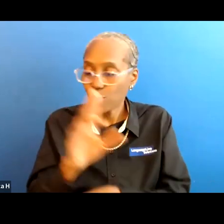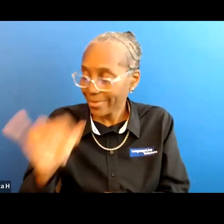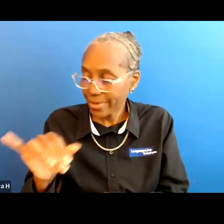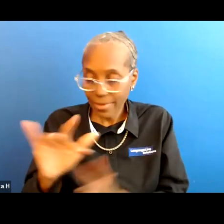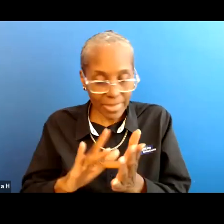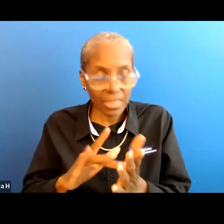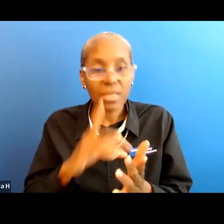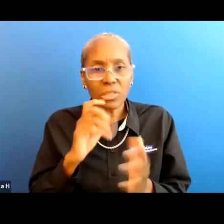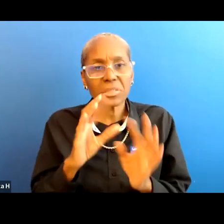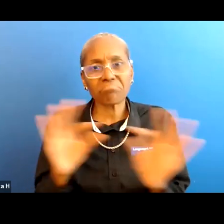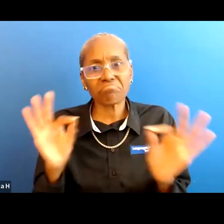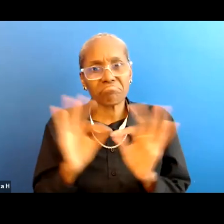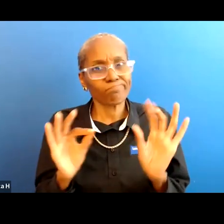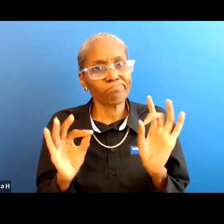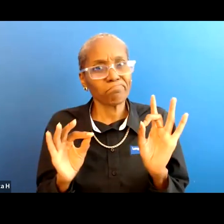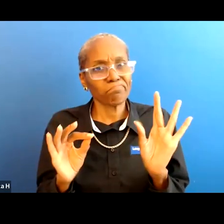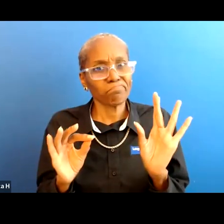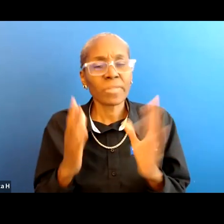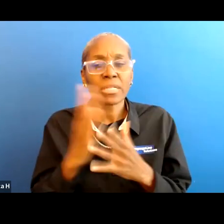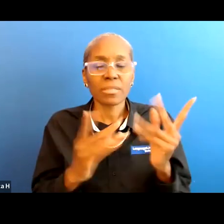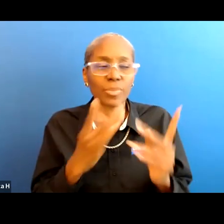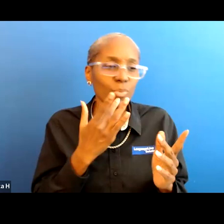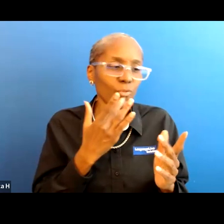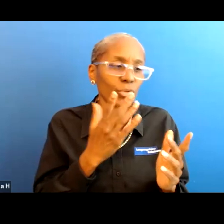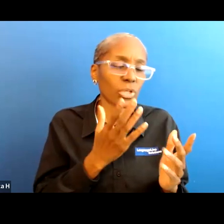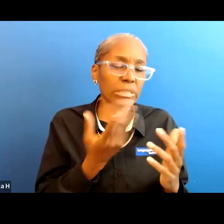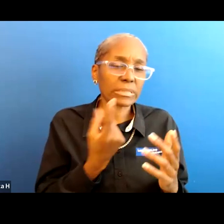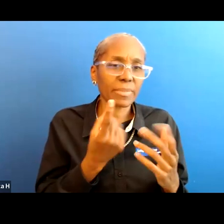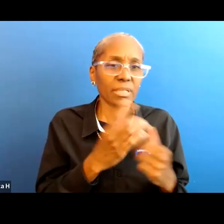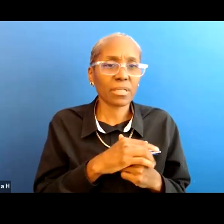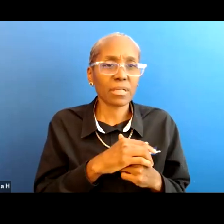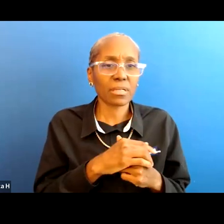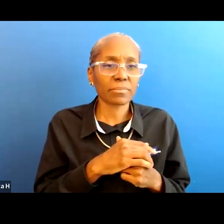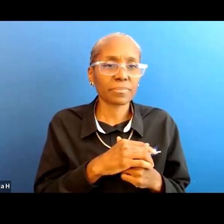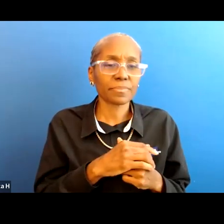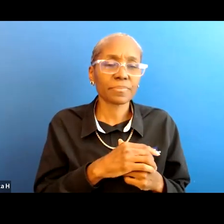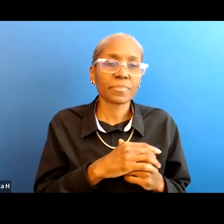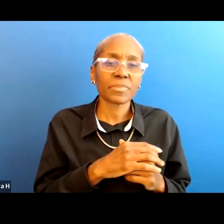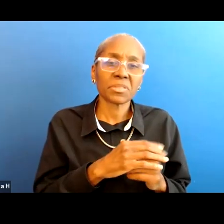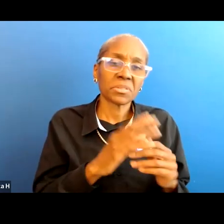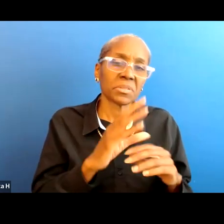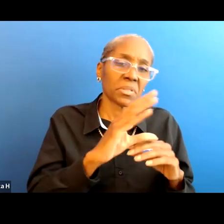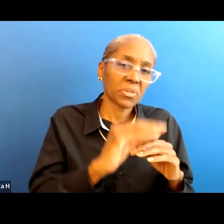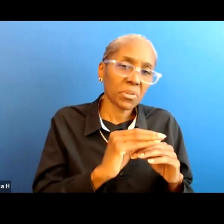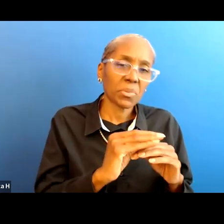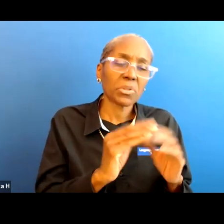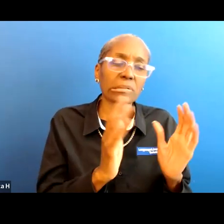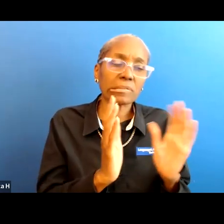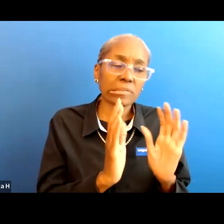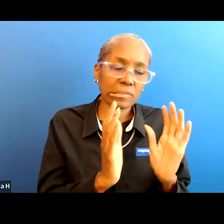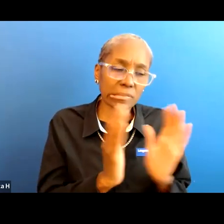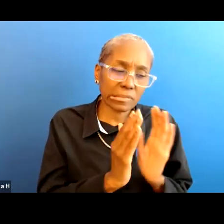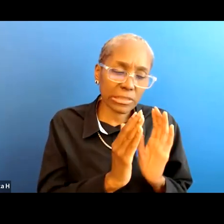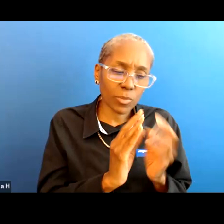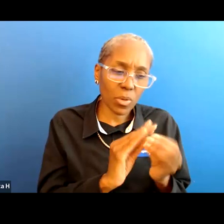pretty significant medications so some people want to start out with something uh lower so you can take a low